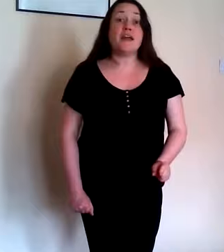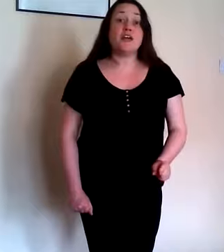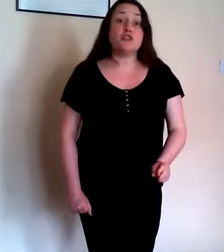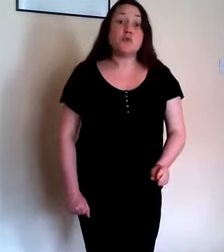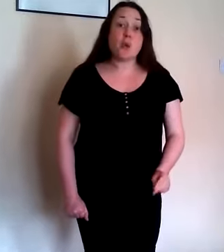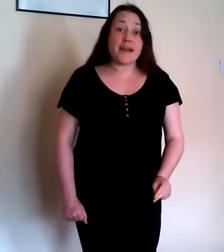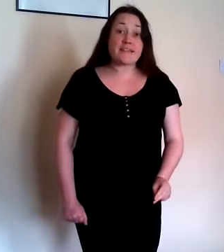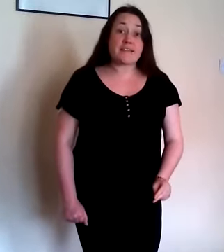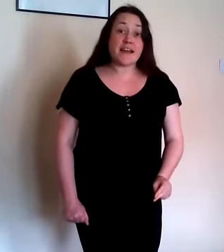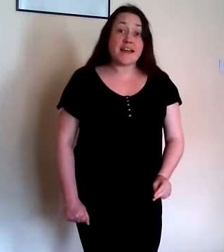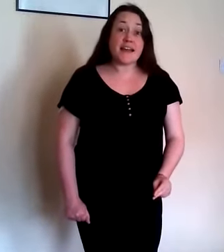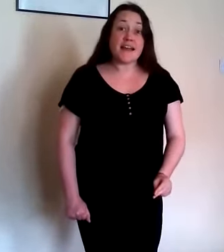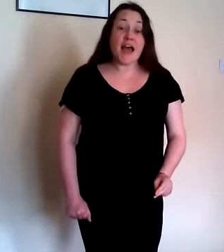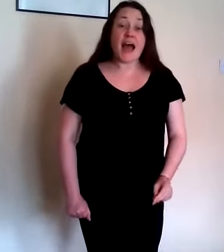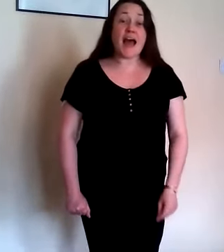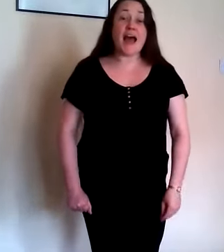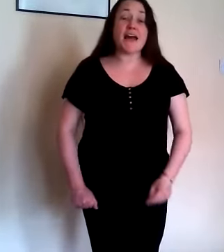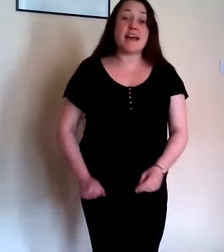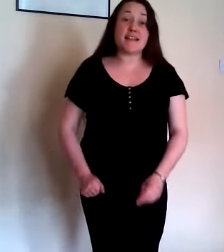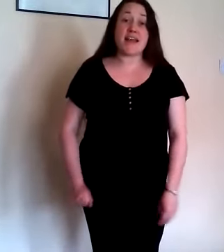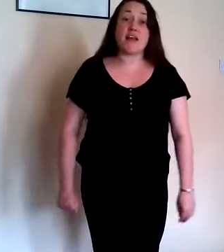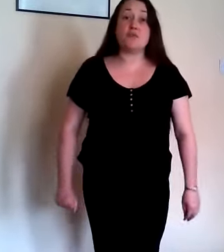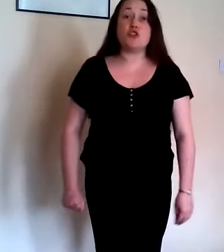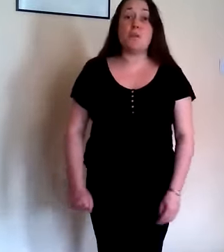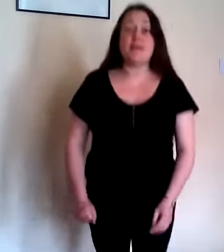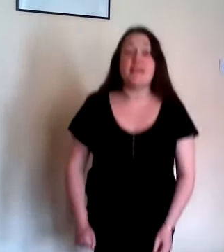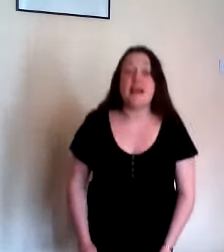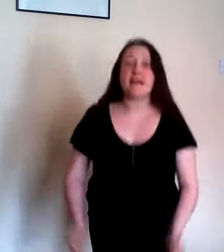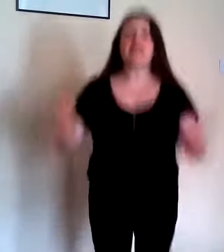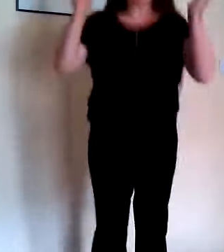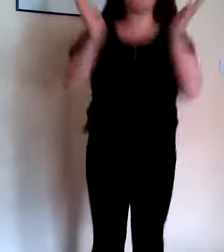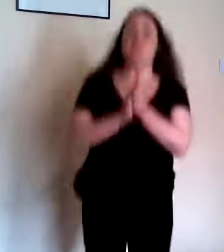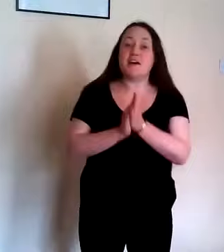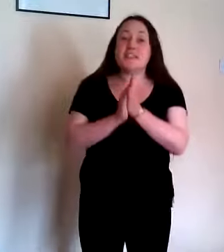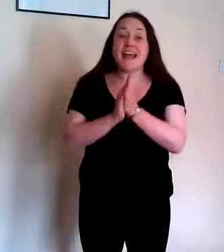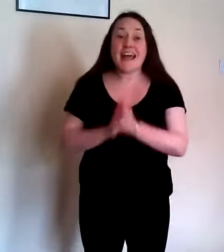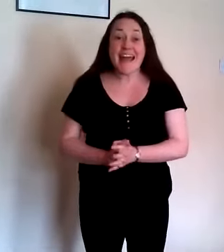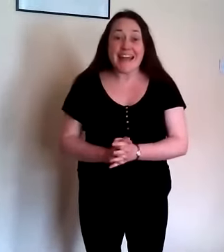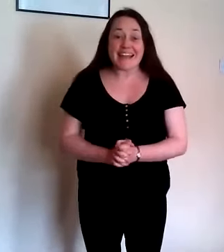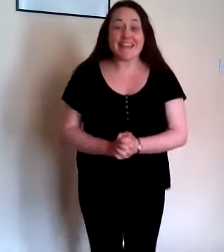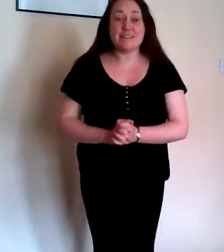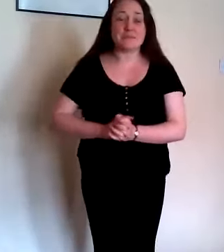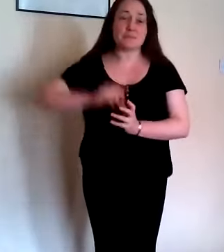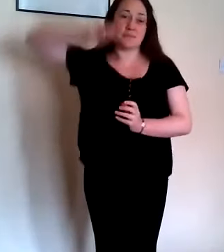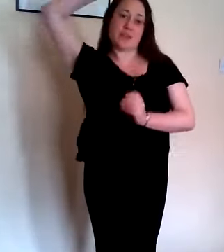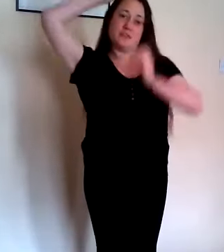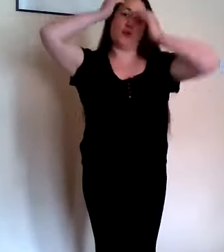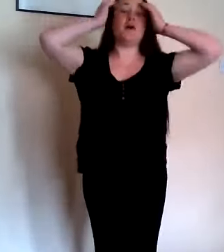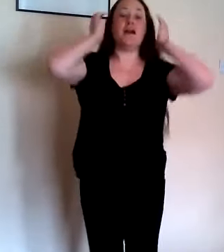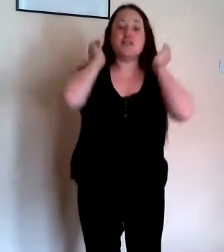twice and at the end we jump in the air clap and shout hey so I'll